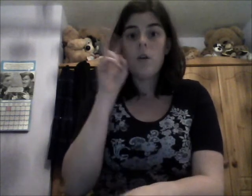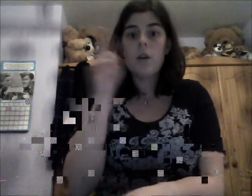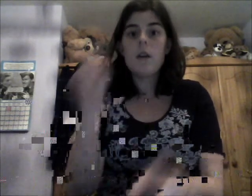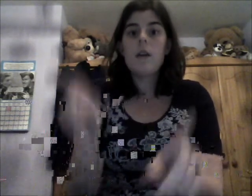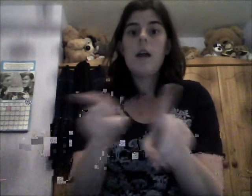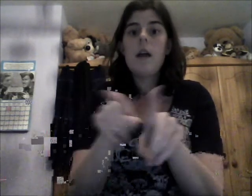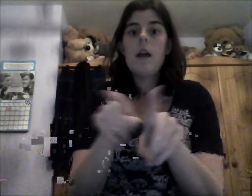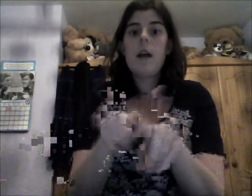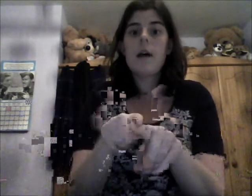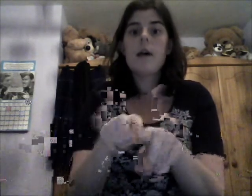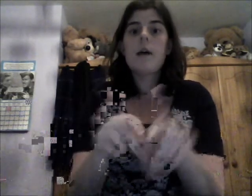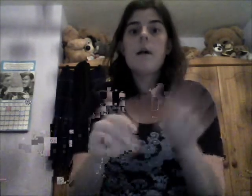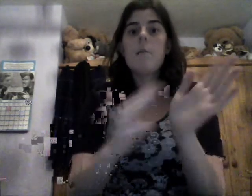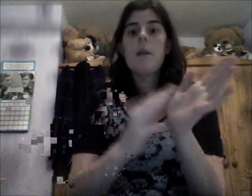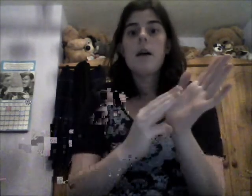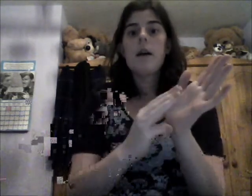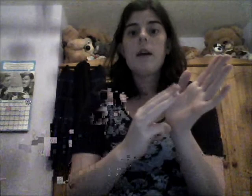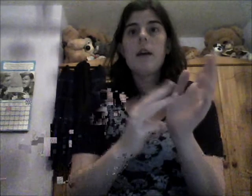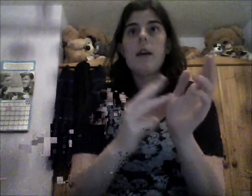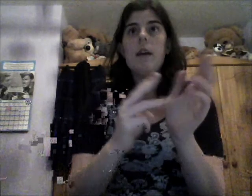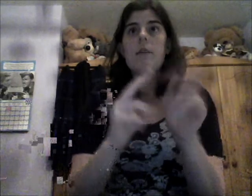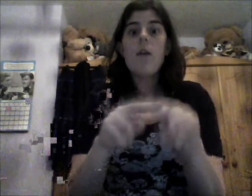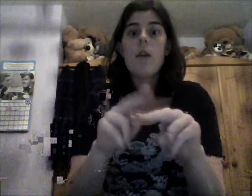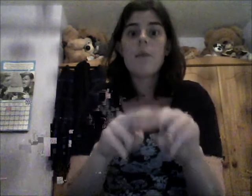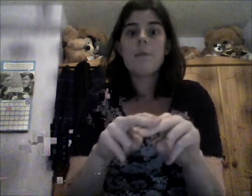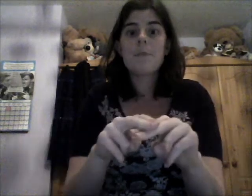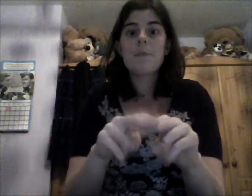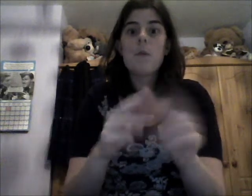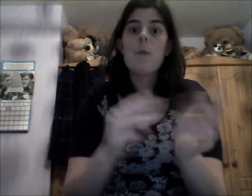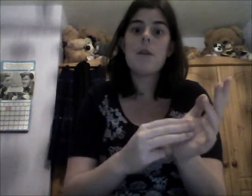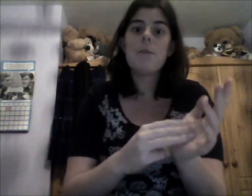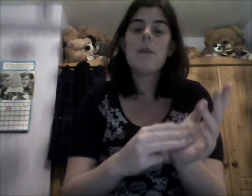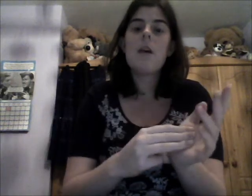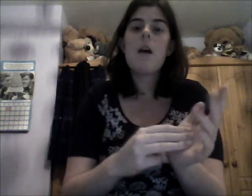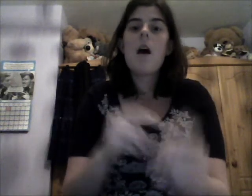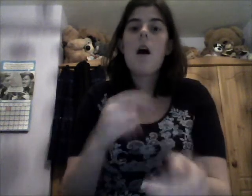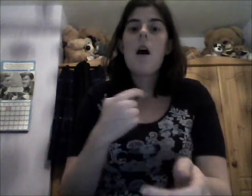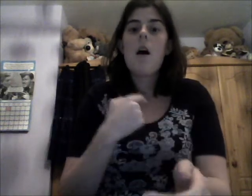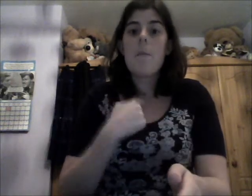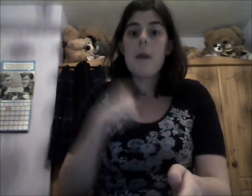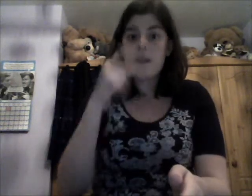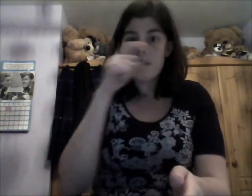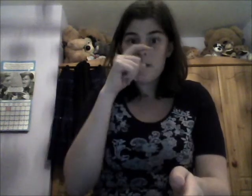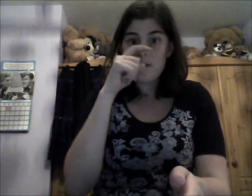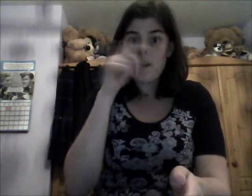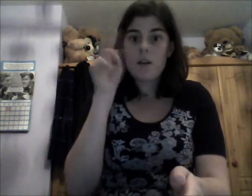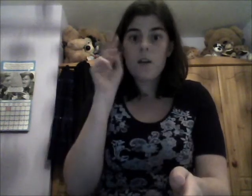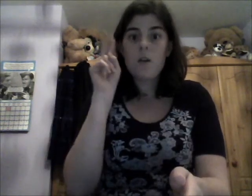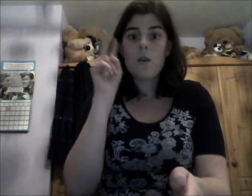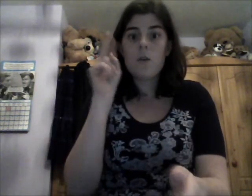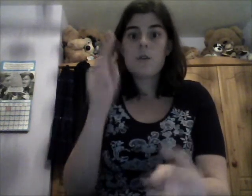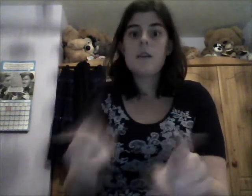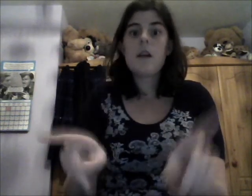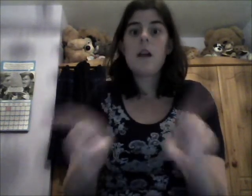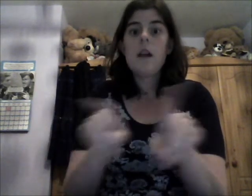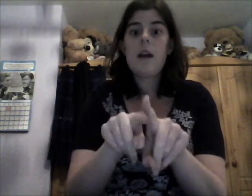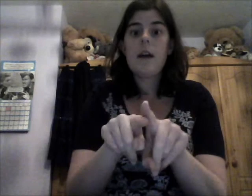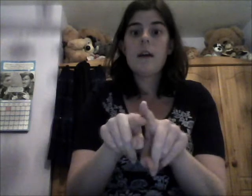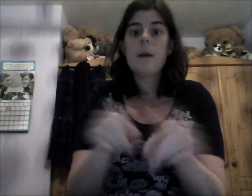like my father, not my mother. Uh, my sister looks like my